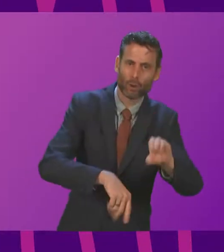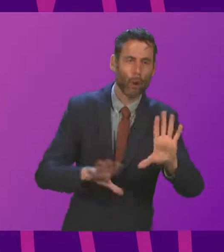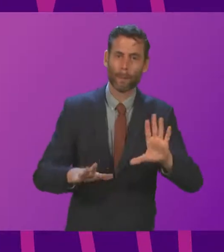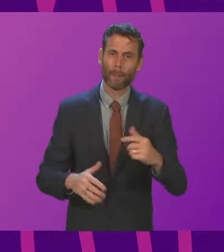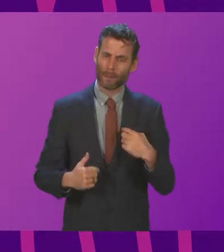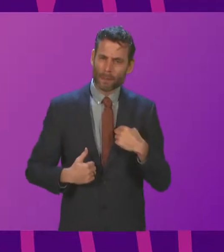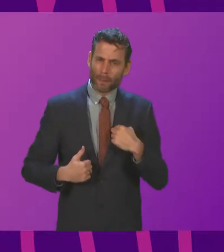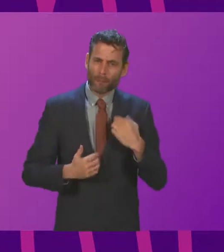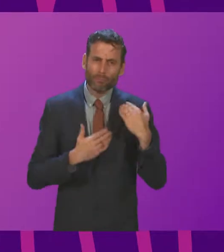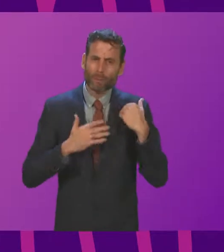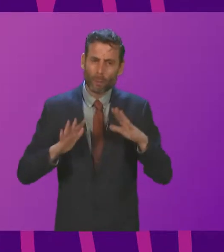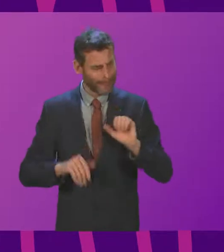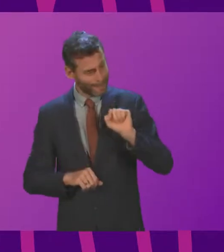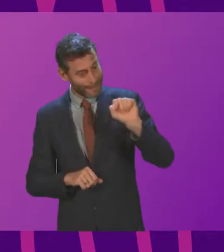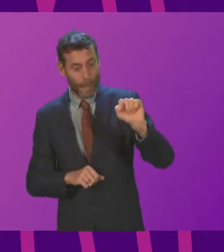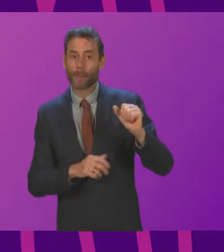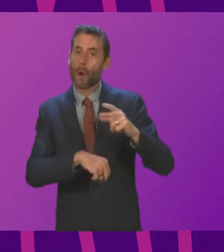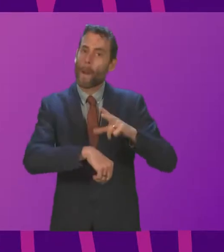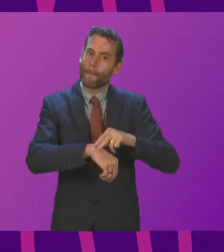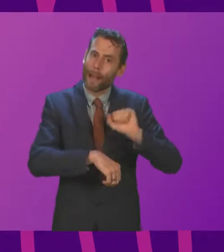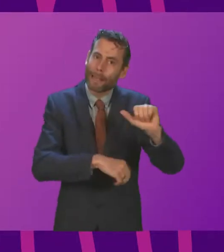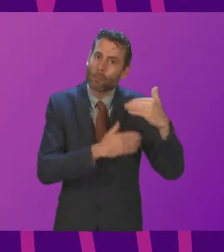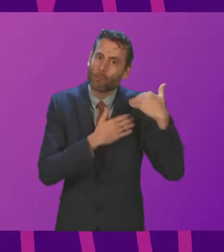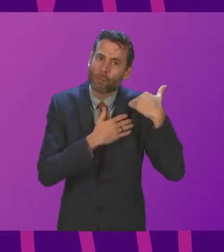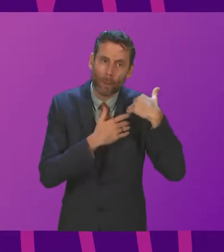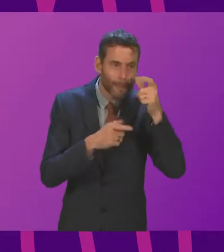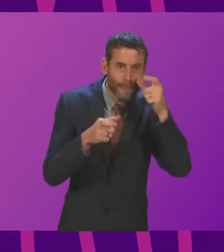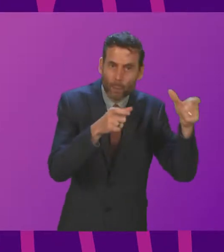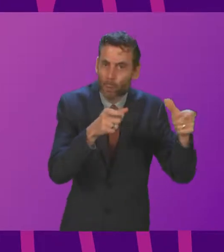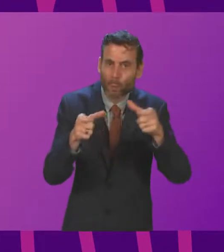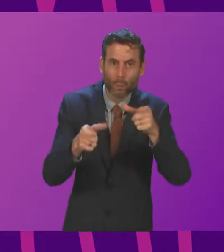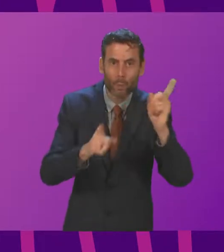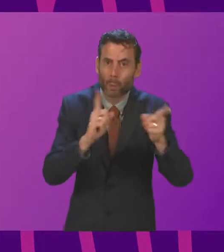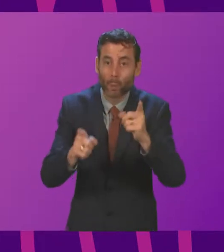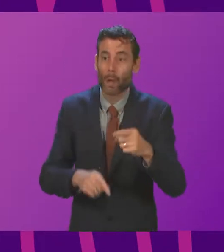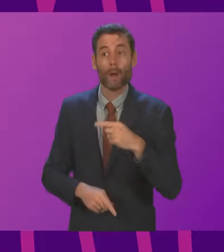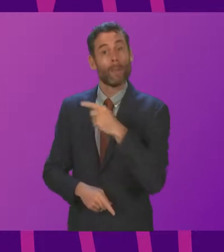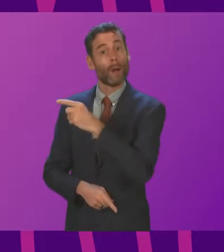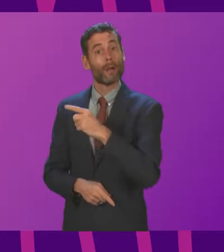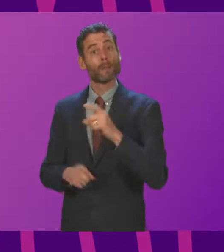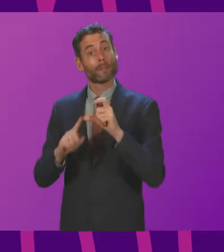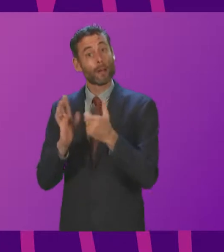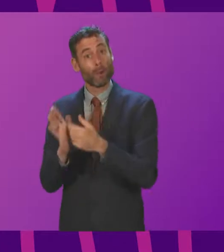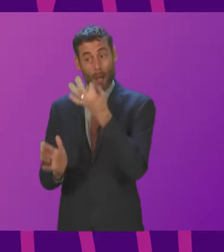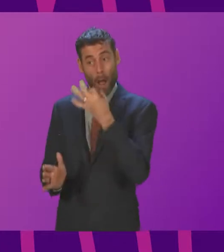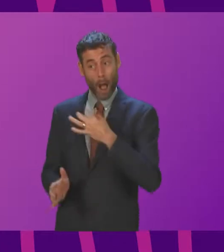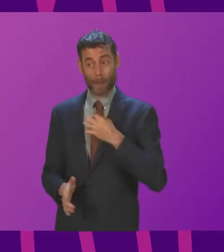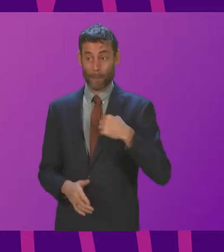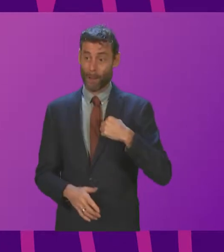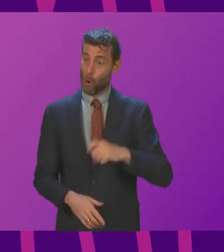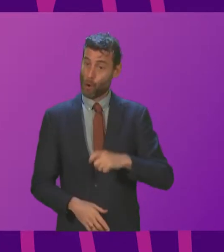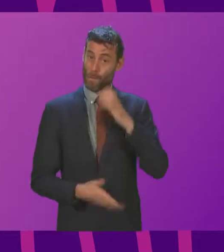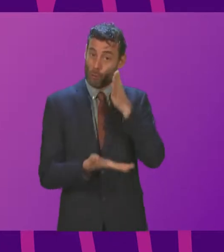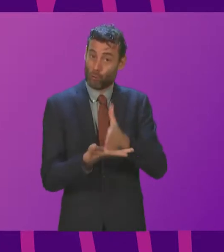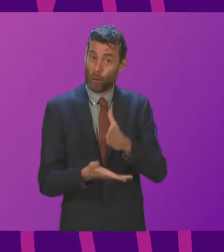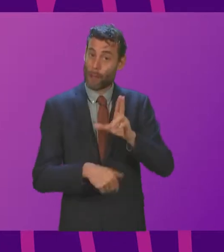appropriately police demonstrations. So if what Douglas Ross is asking me is, do I have confidence in the ability of Police Scotland